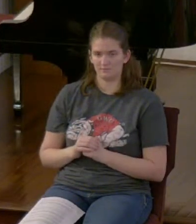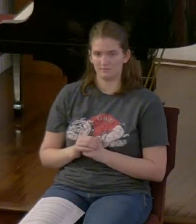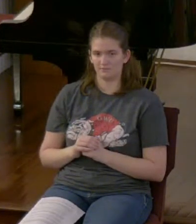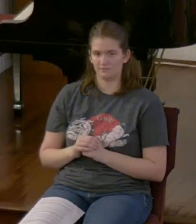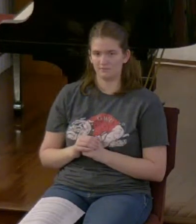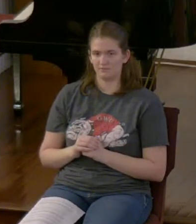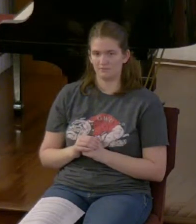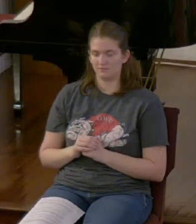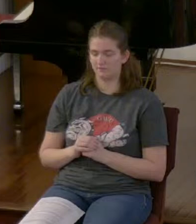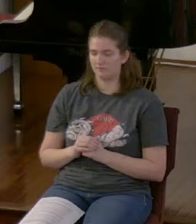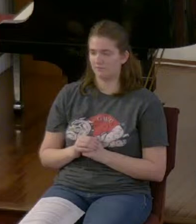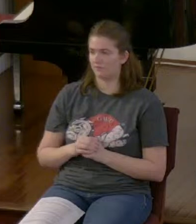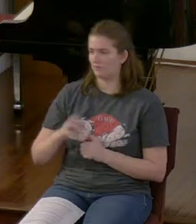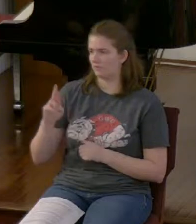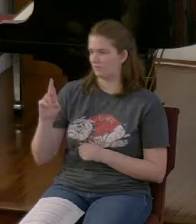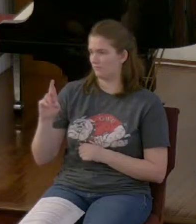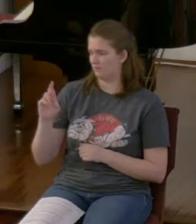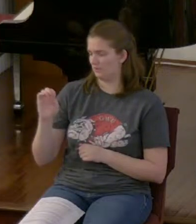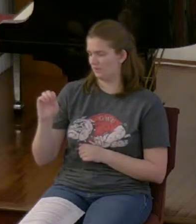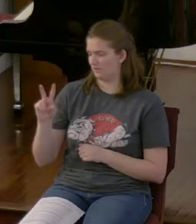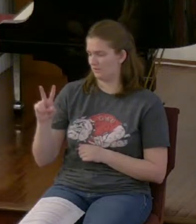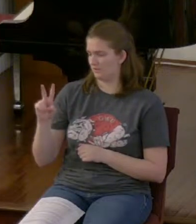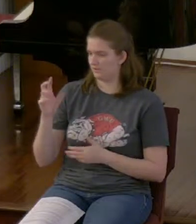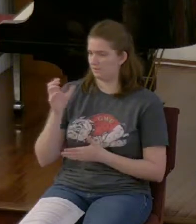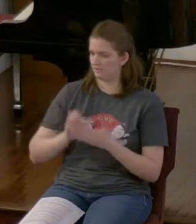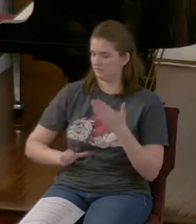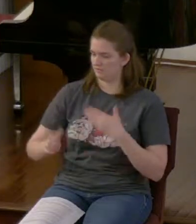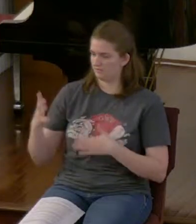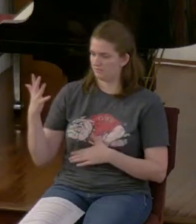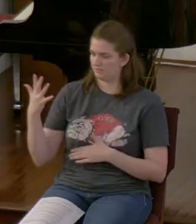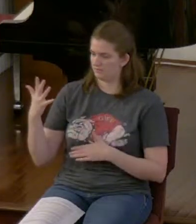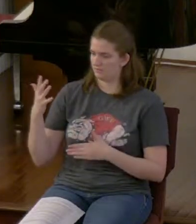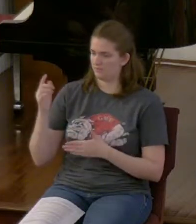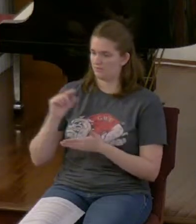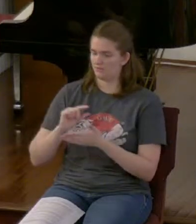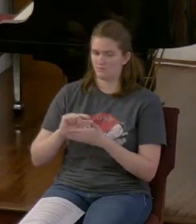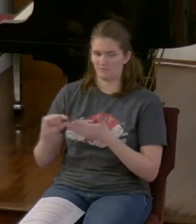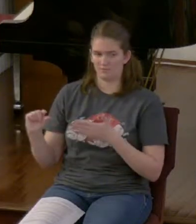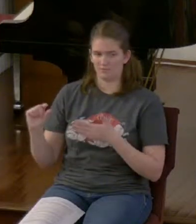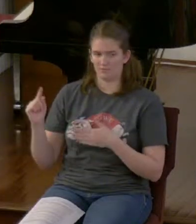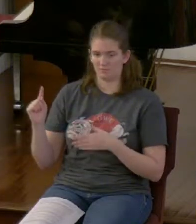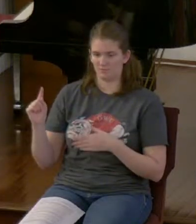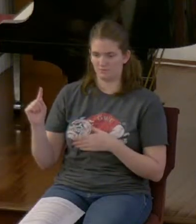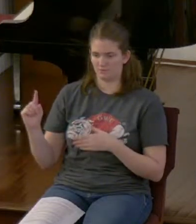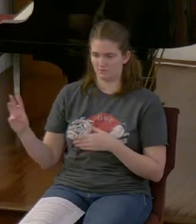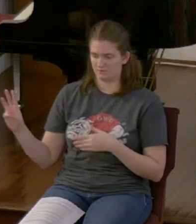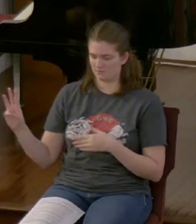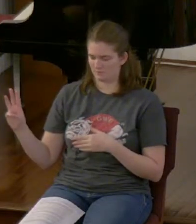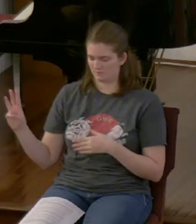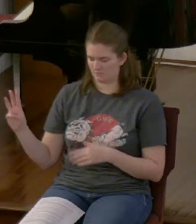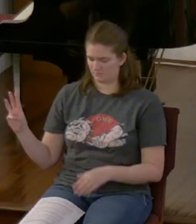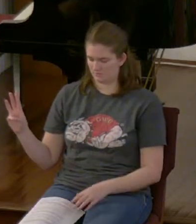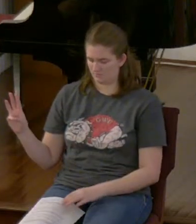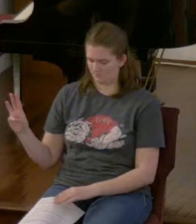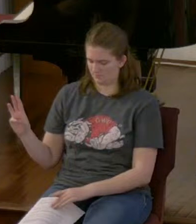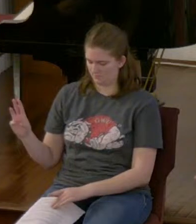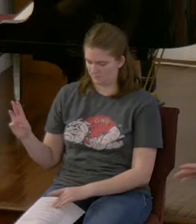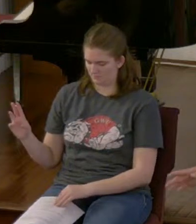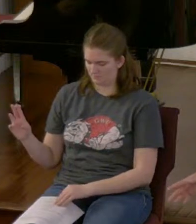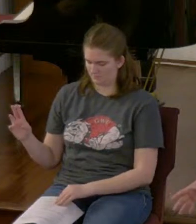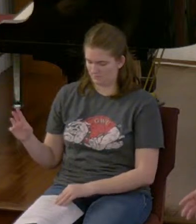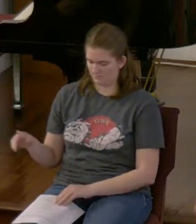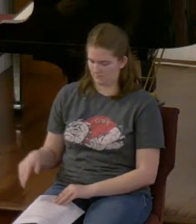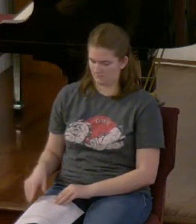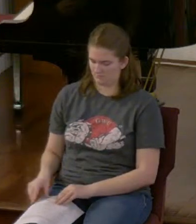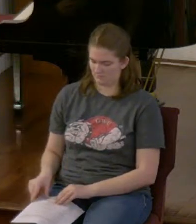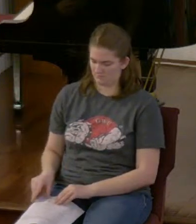verses revelation five five and six talking about the the saints of the most high will receive the kingdom and possess